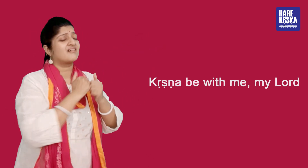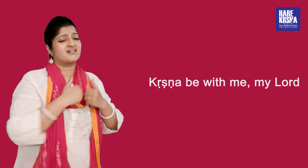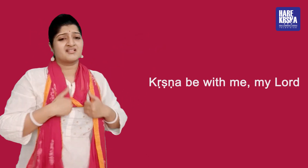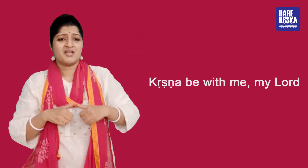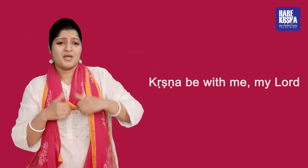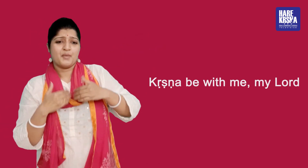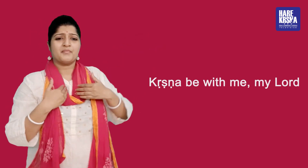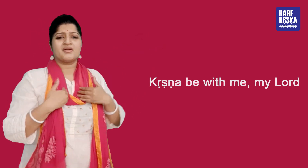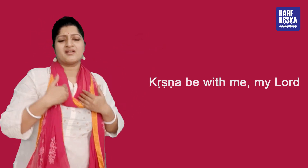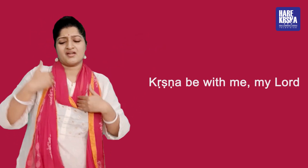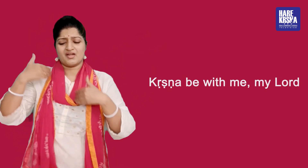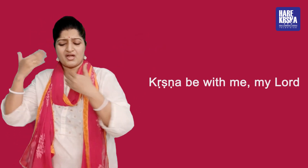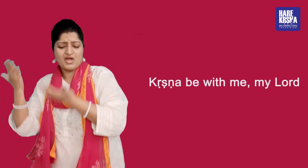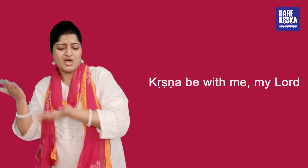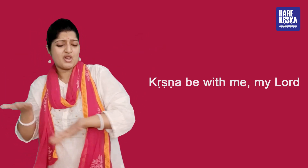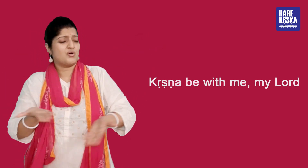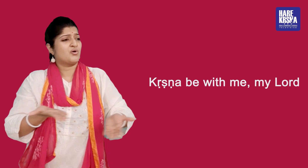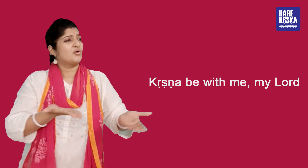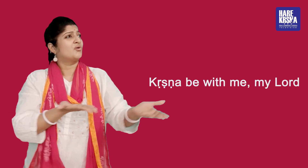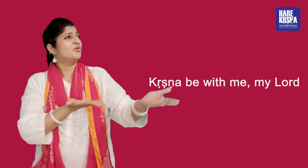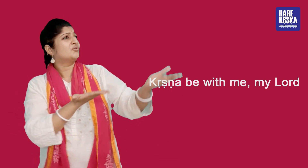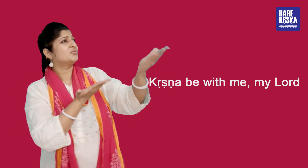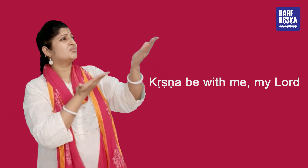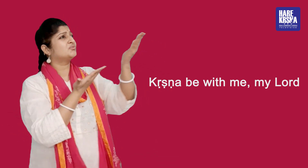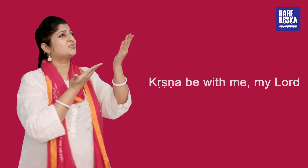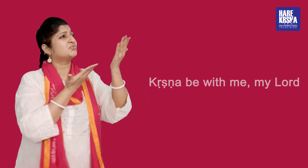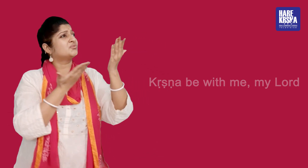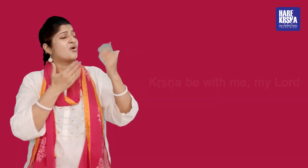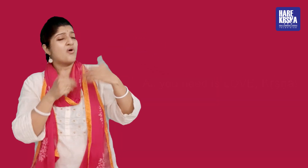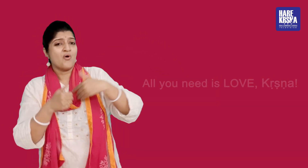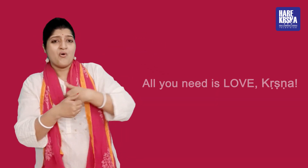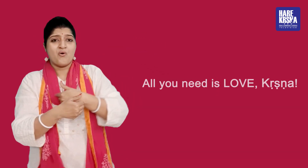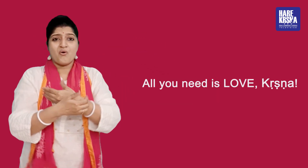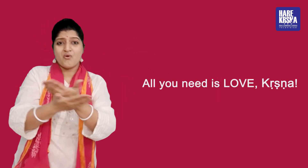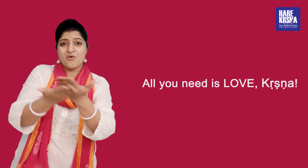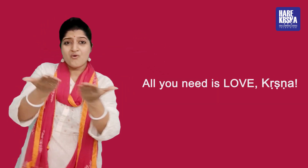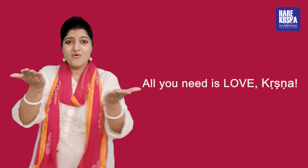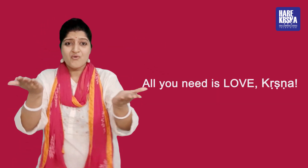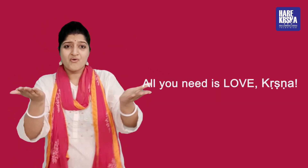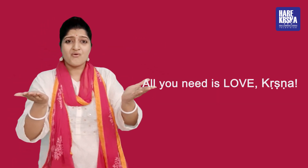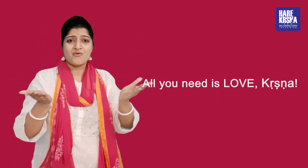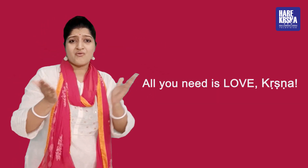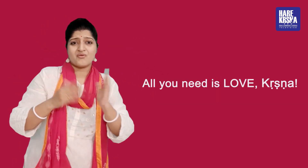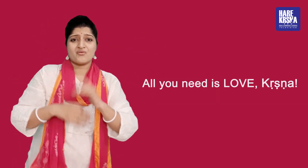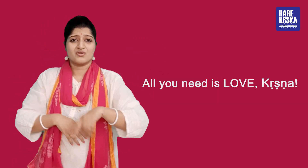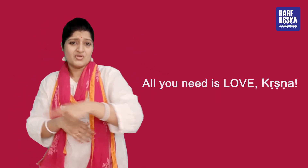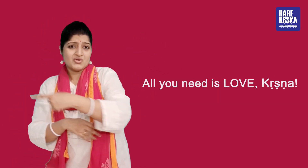my Lord all you need